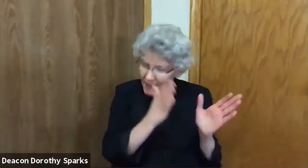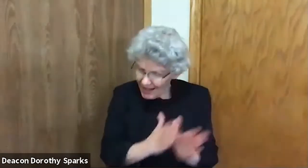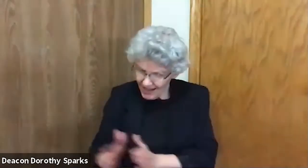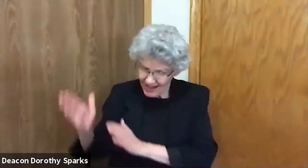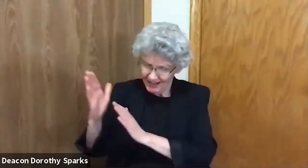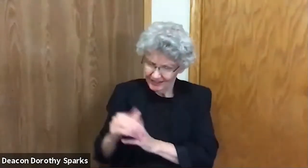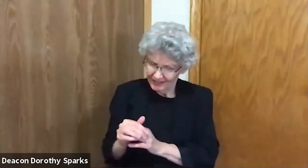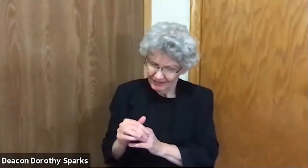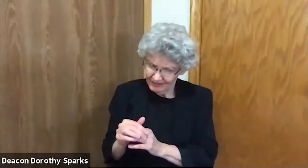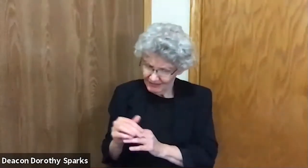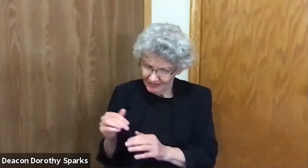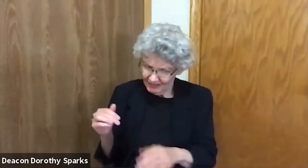God, you are creator.